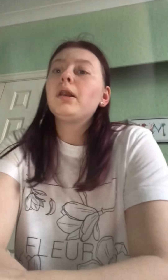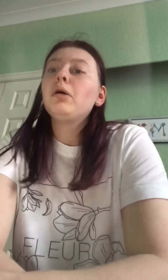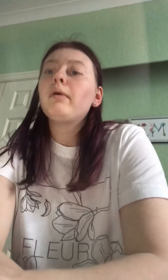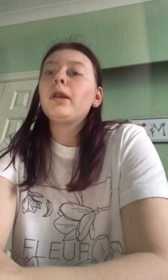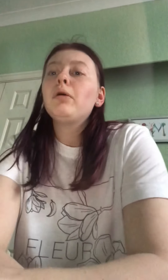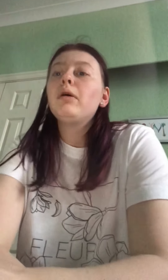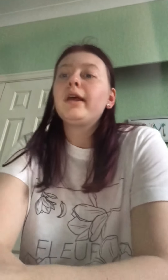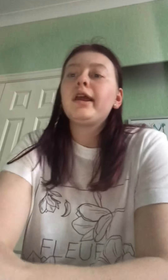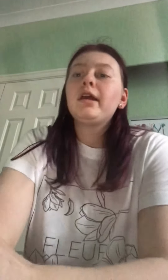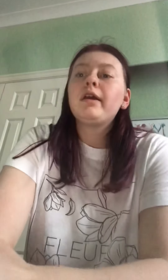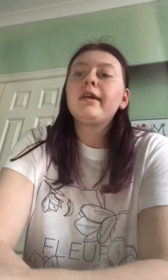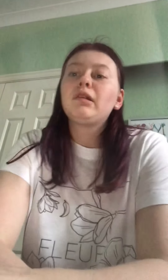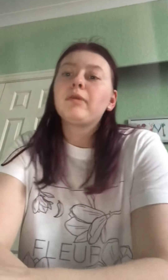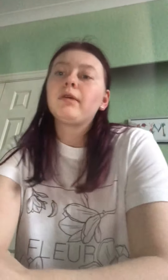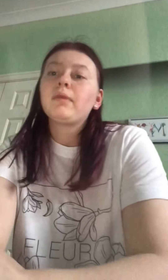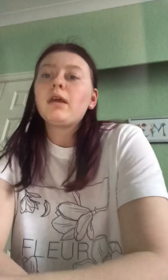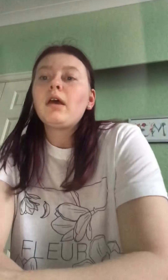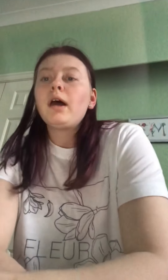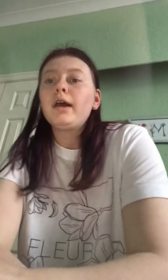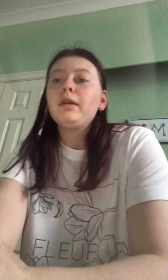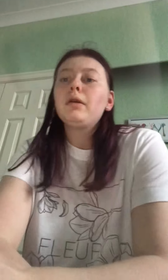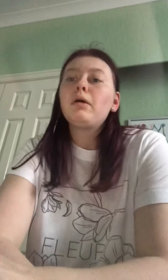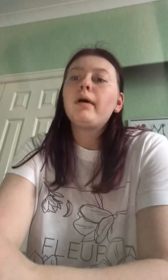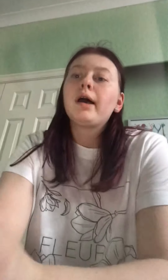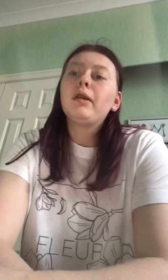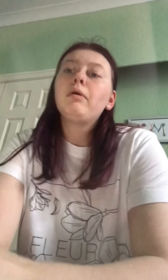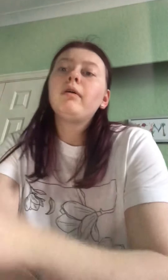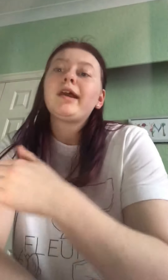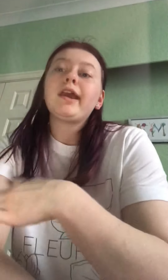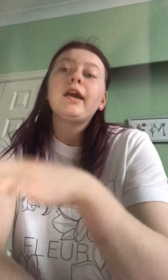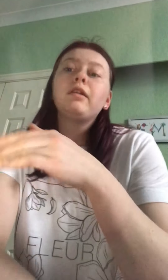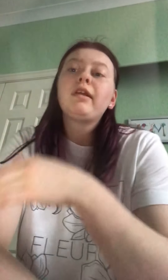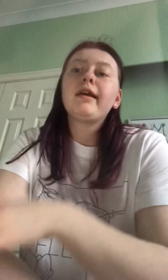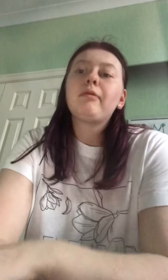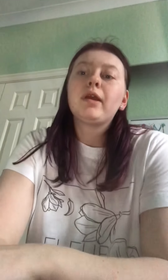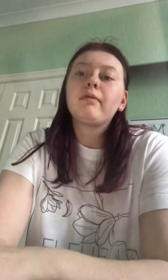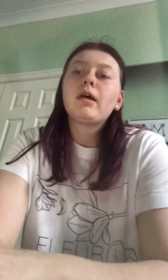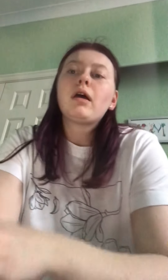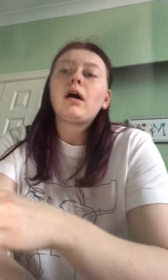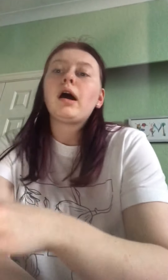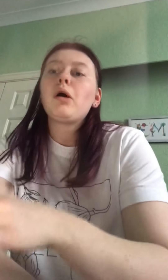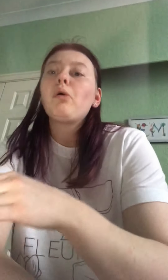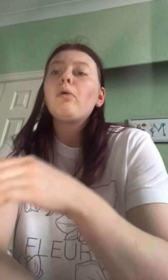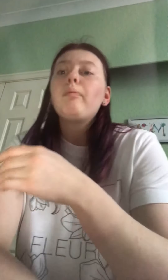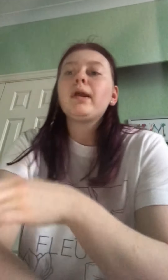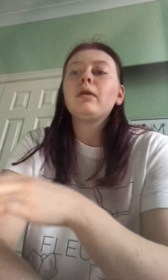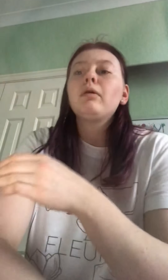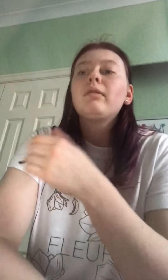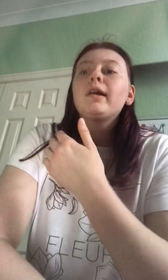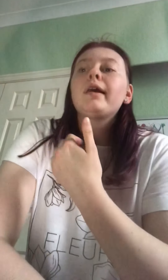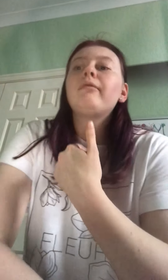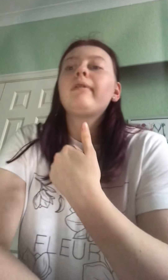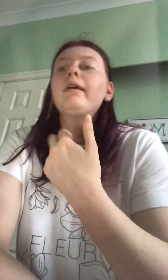know that he hates me, I know, I know that he can take me, I hope he knows I can face